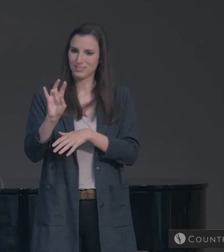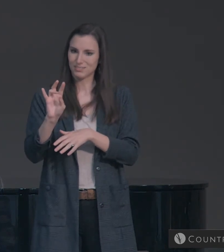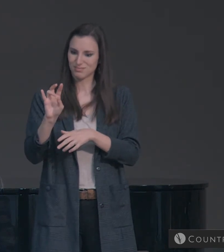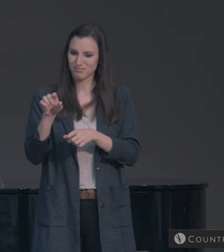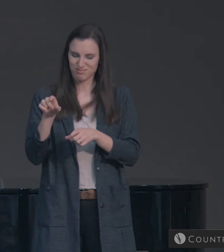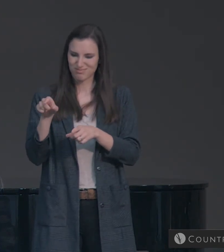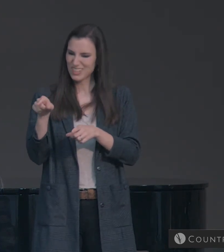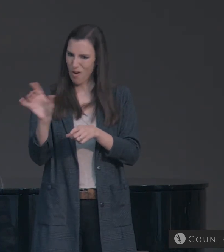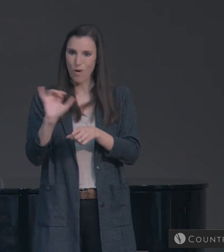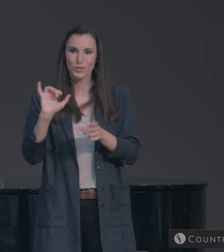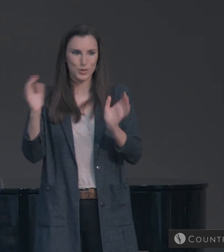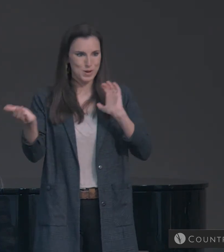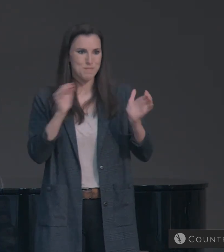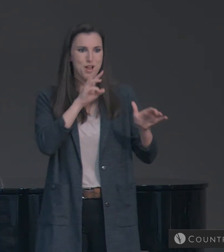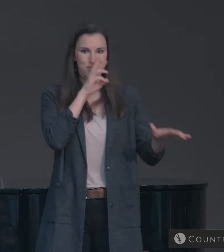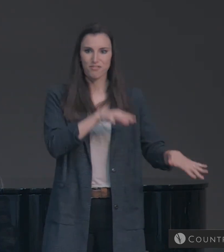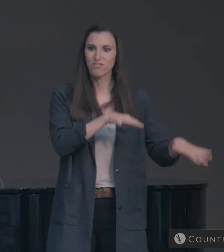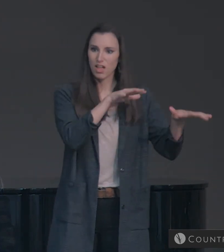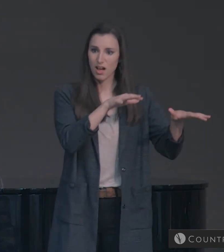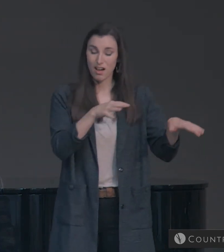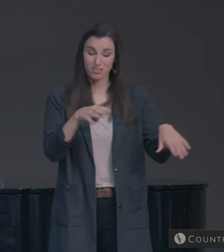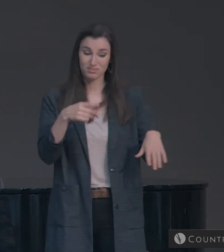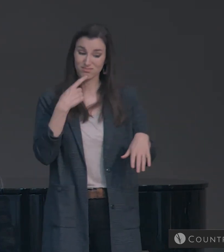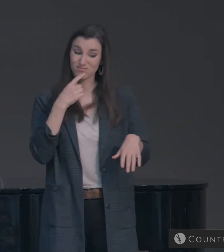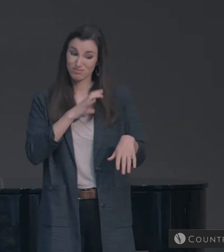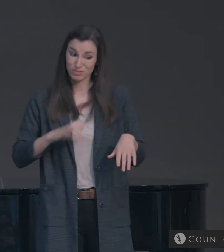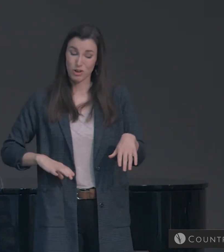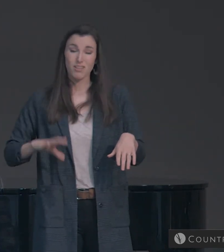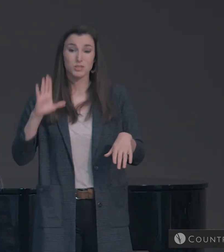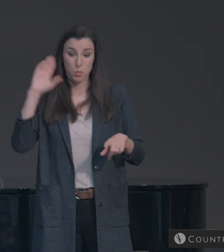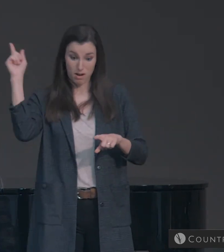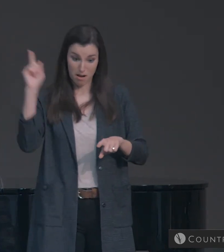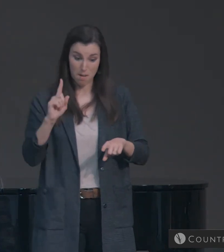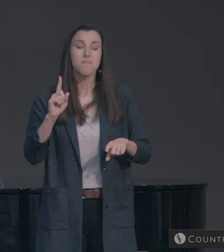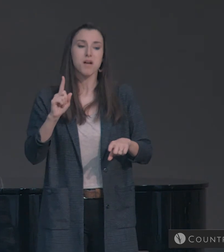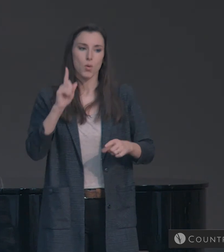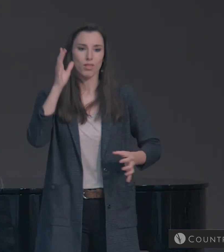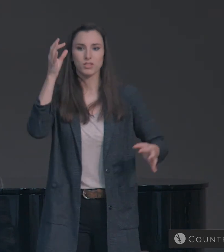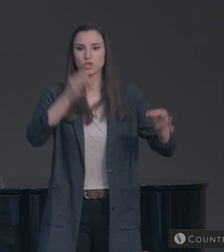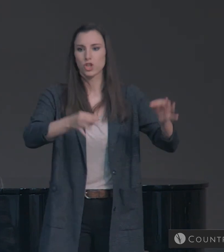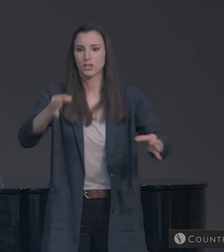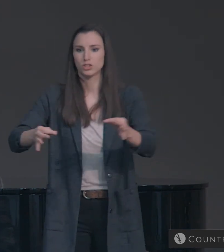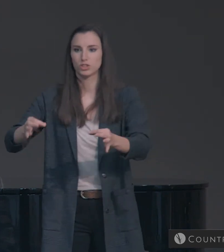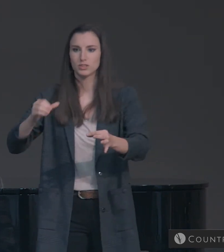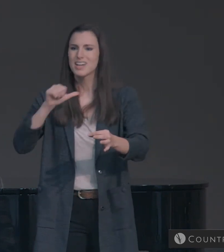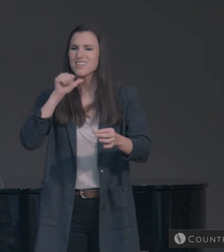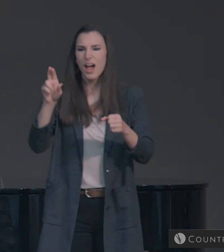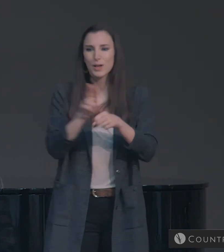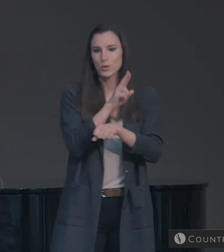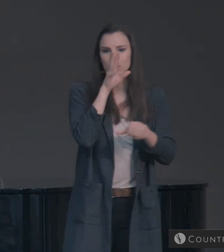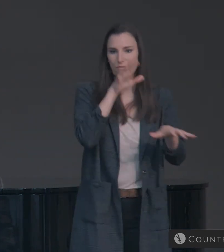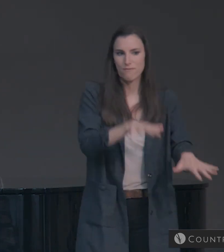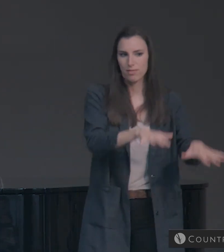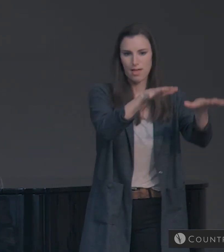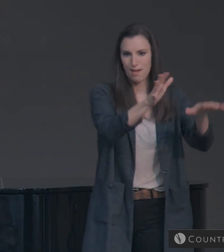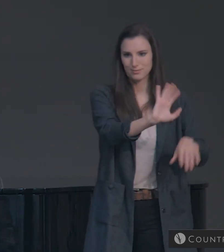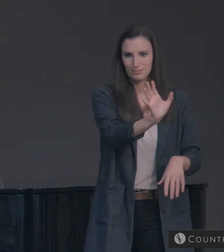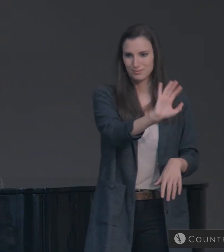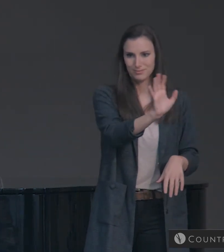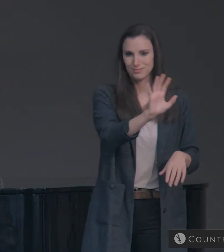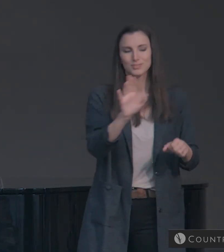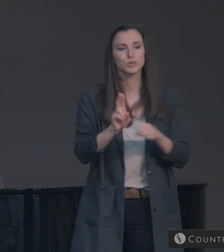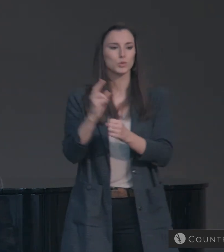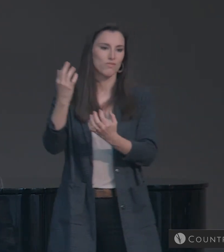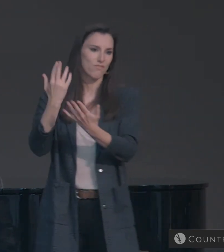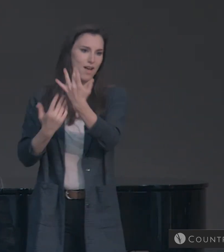flood. In that Christ will bring with him judgment. Not by water this time, but by